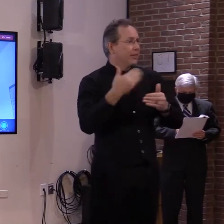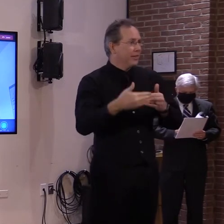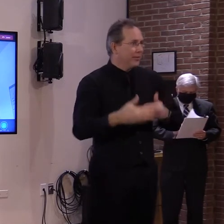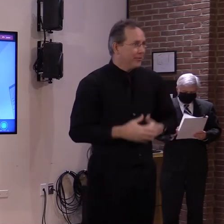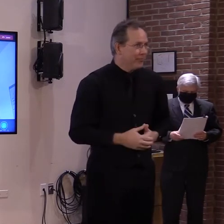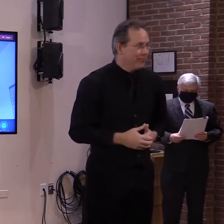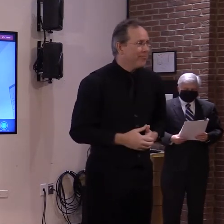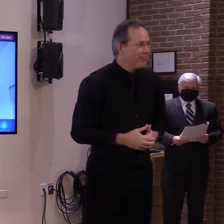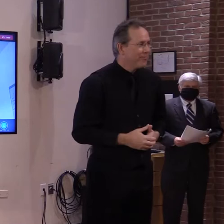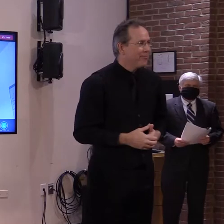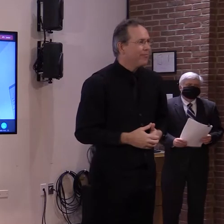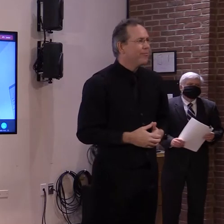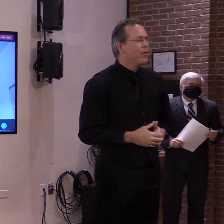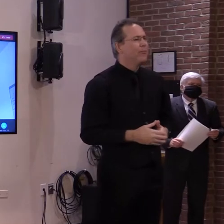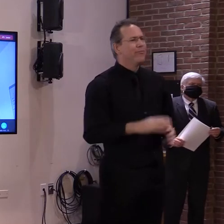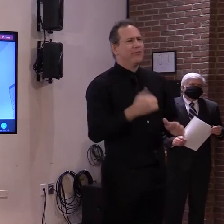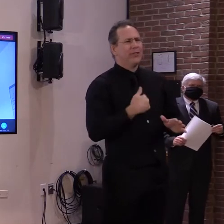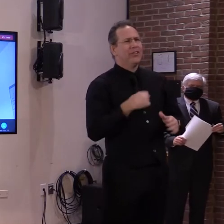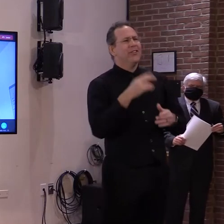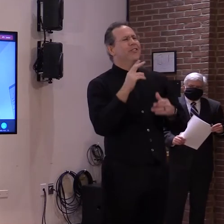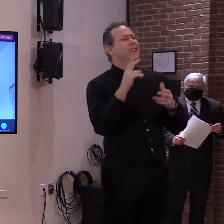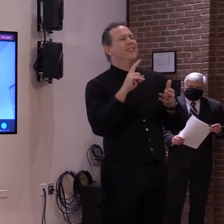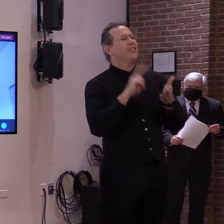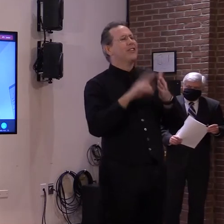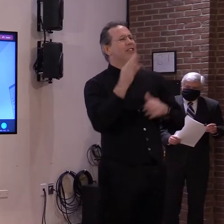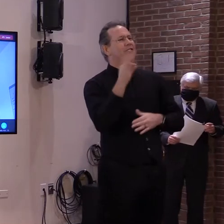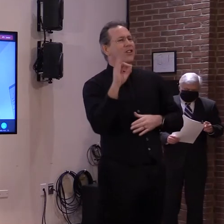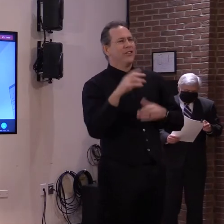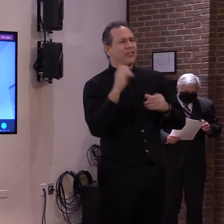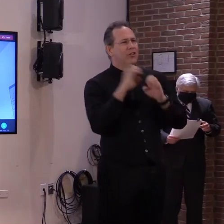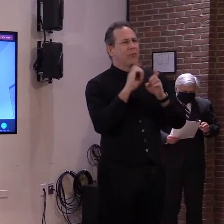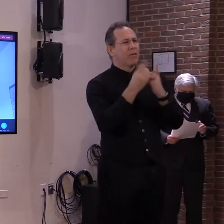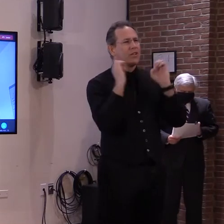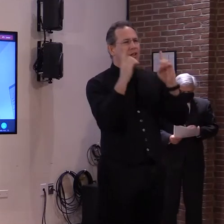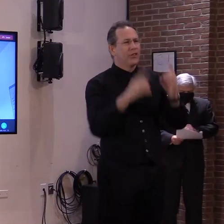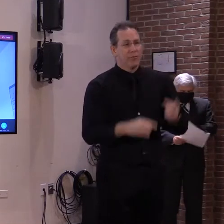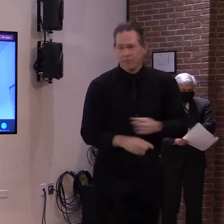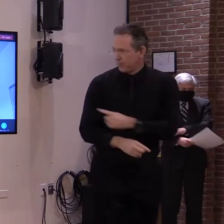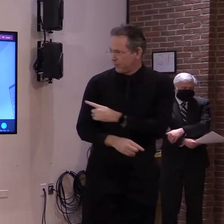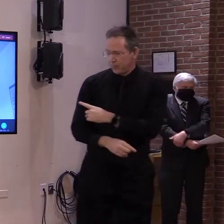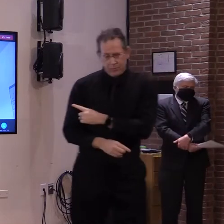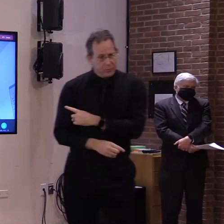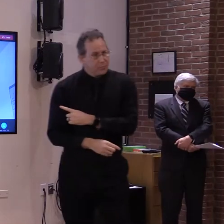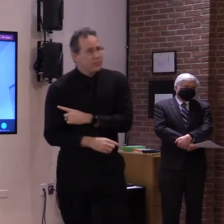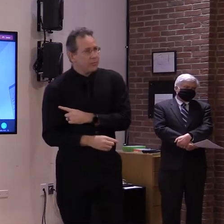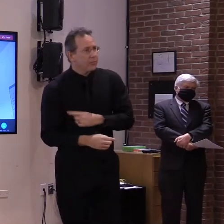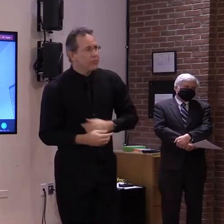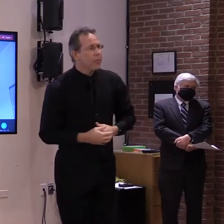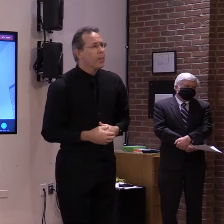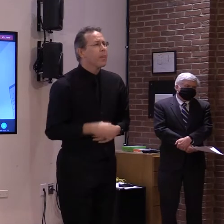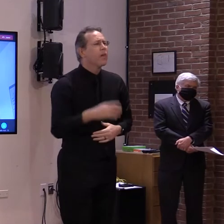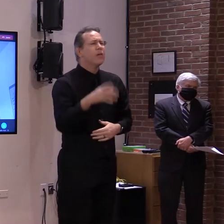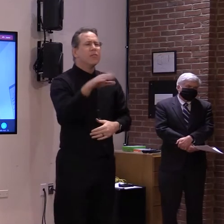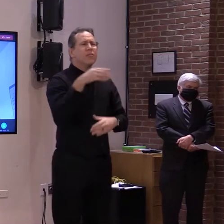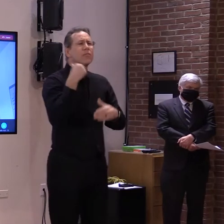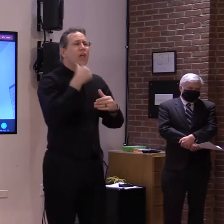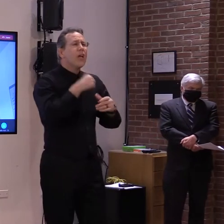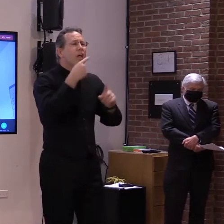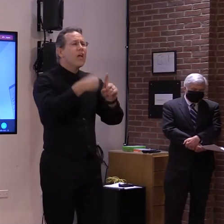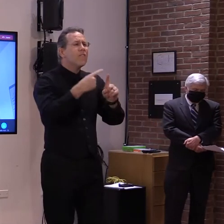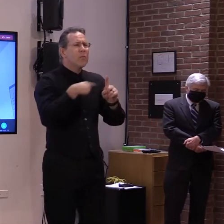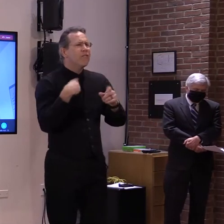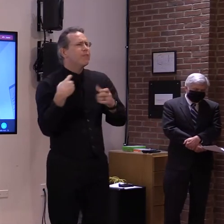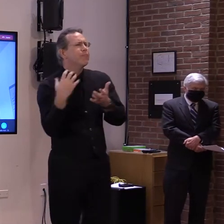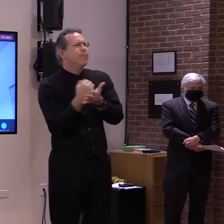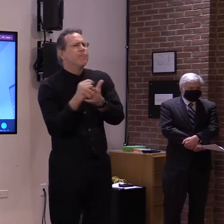Thank you, Governor. Good morning. Each month, we conduct a survey of our schools to measure the amount of in-person remote